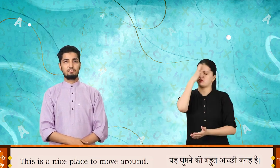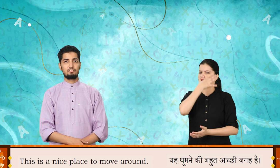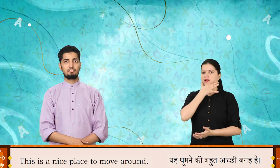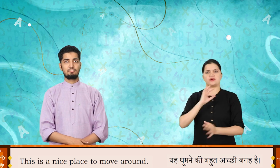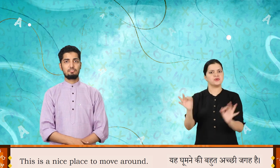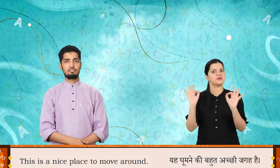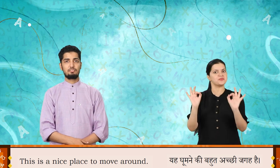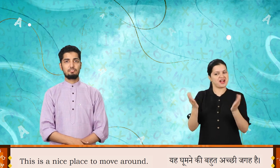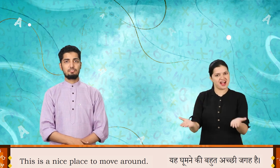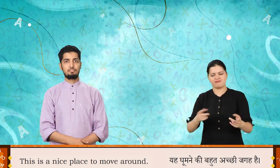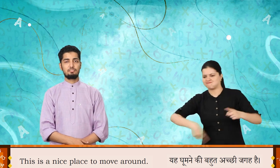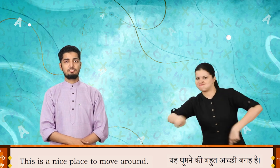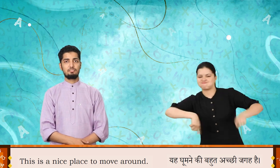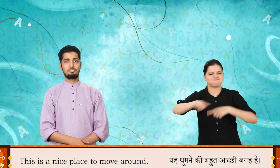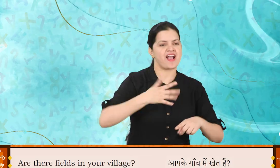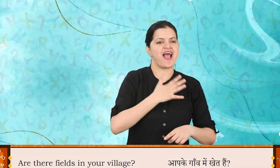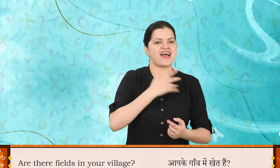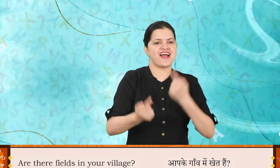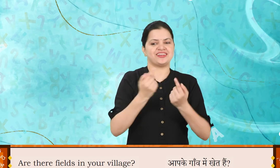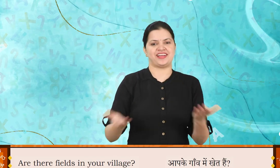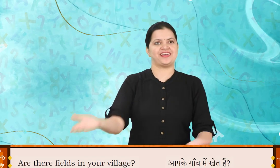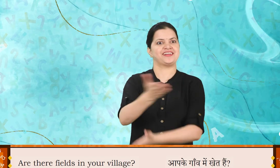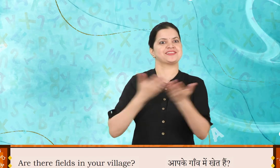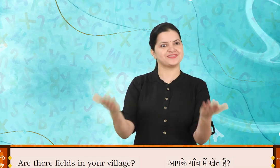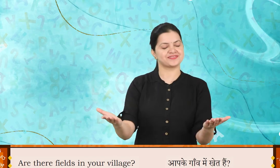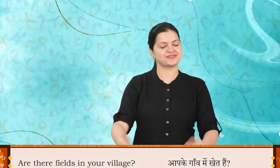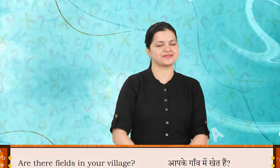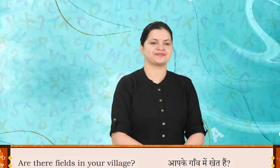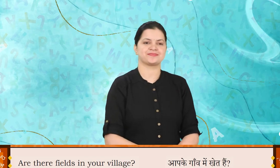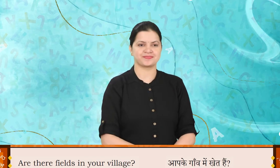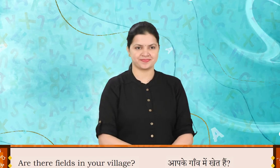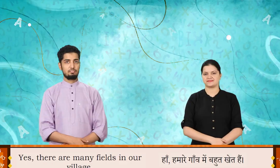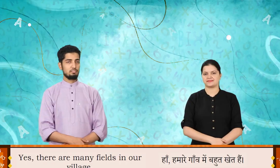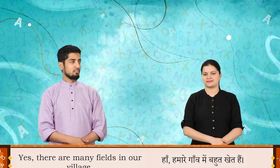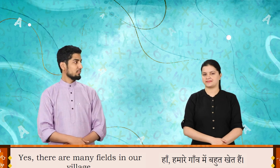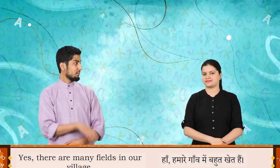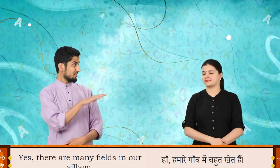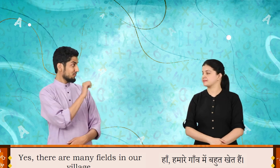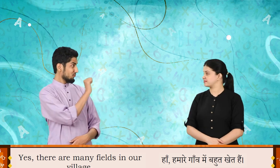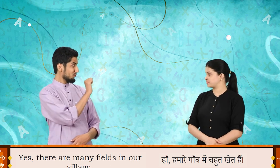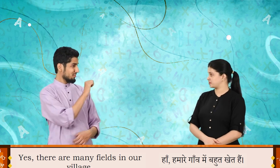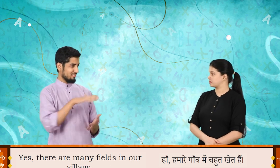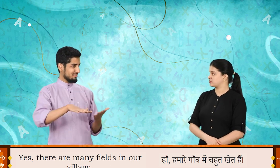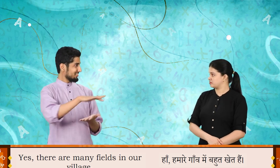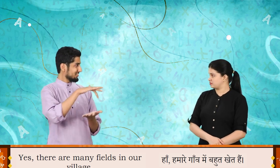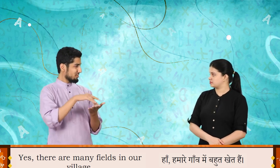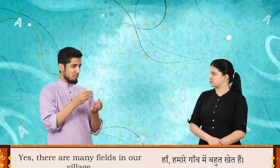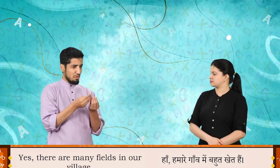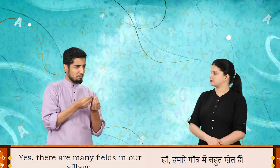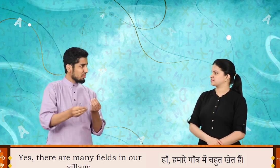around. Are there fields in your village? Yes. There are many